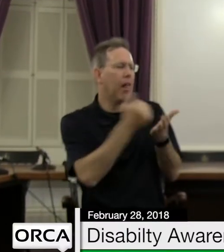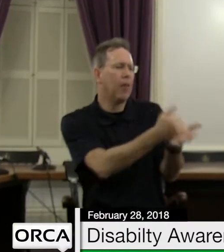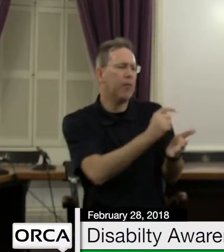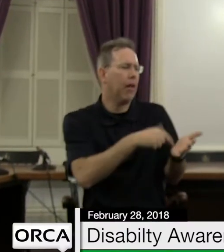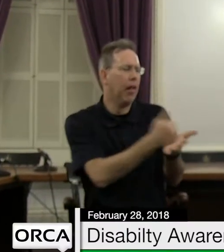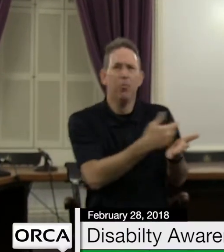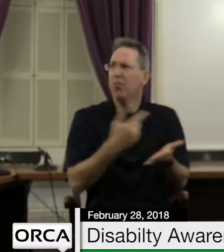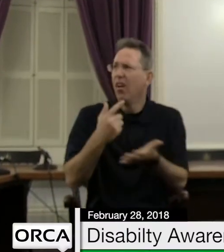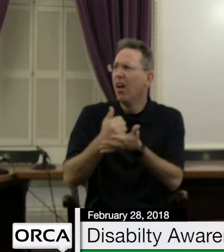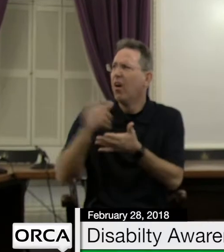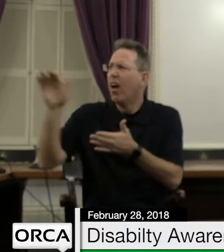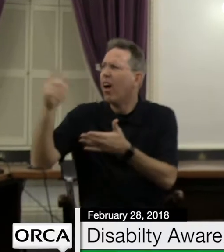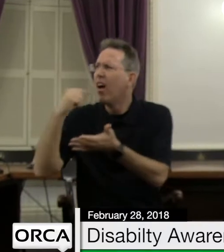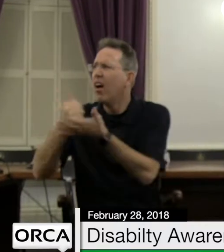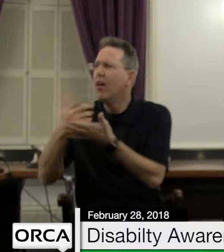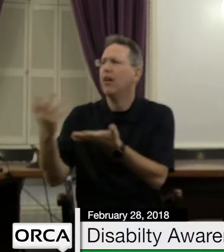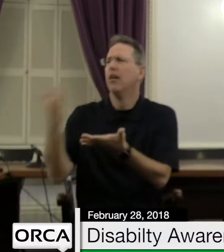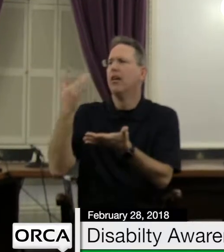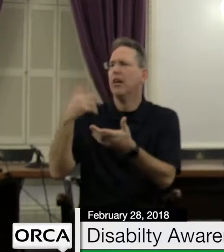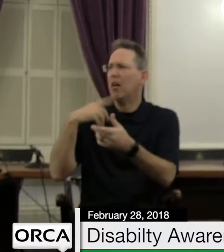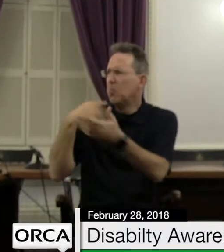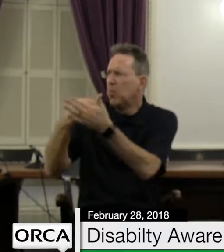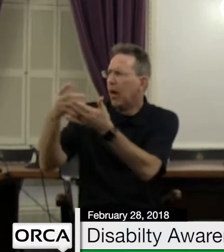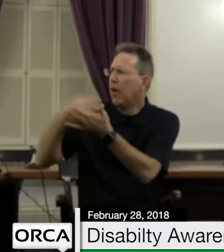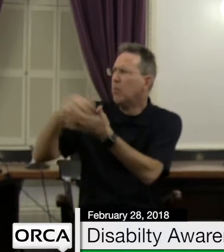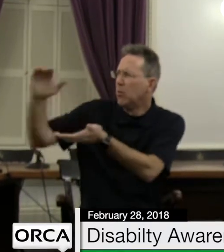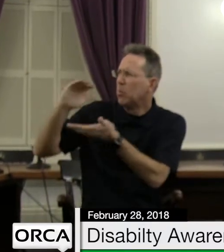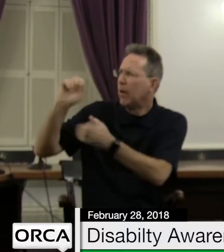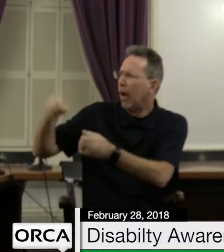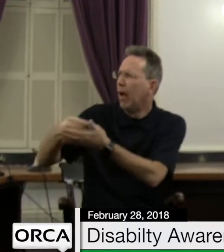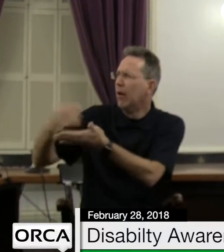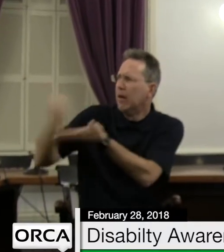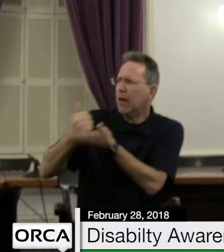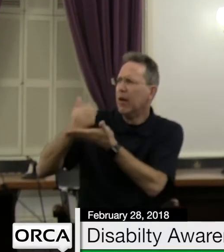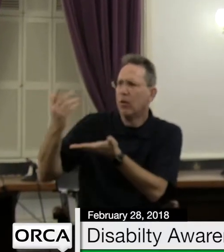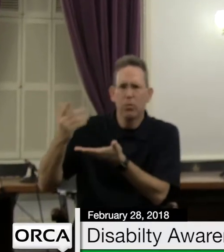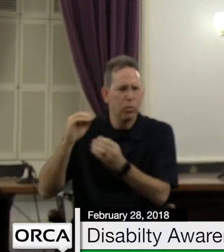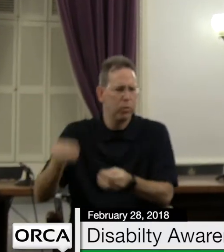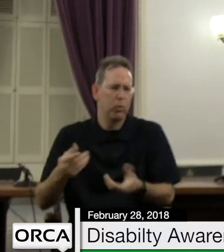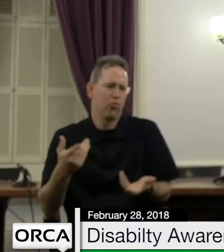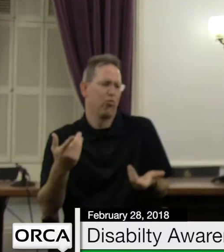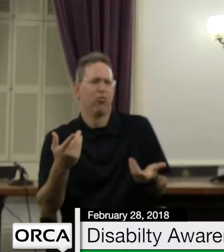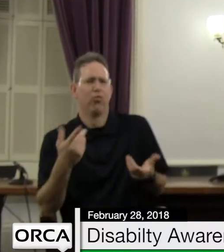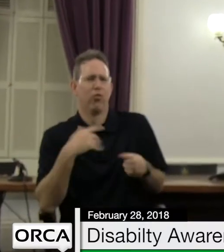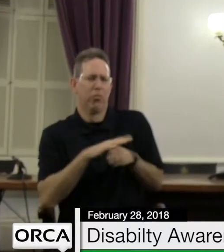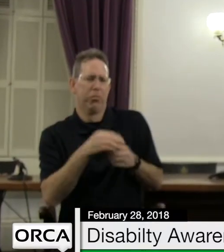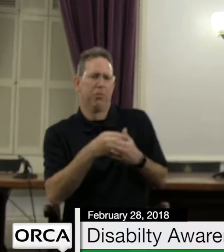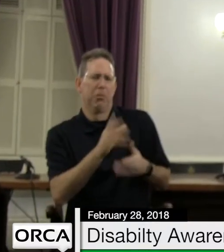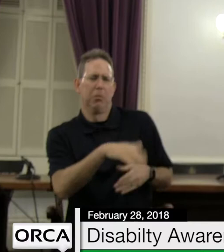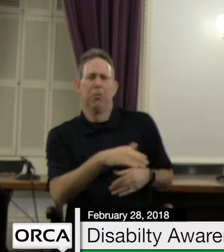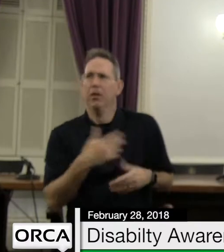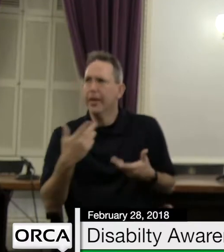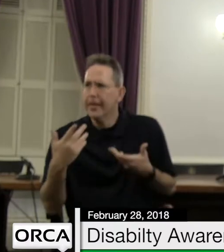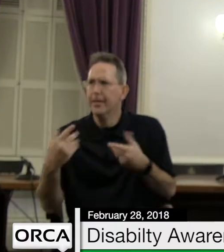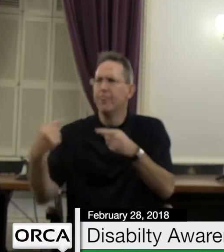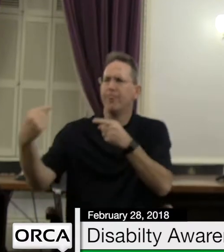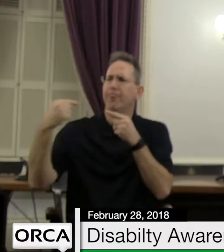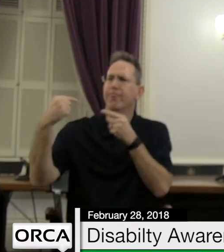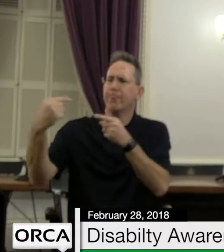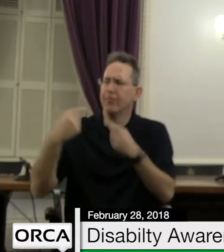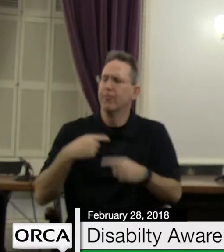to help provide those services that, in a civil society, that we can and should be, need to be met.